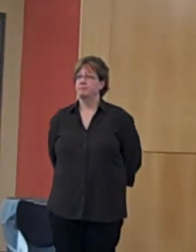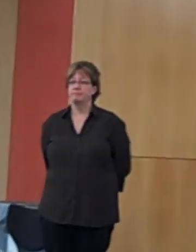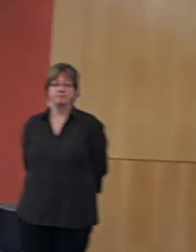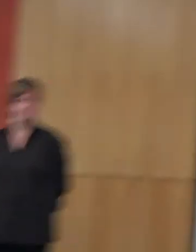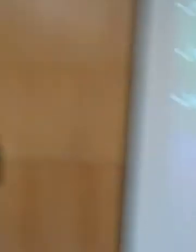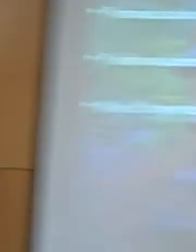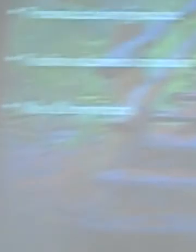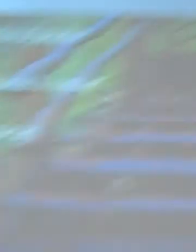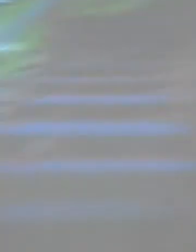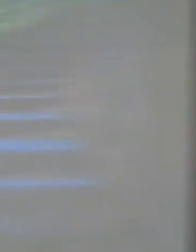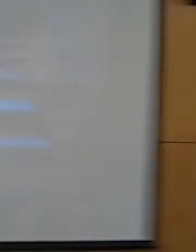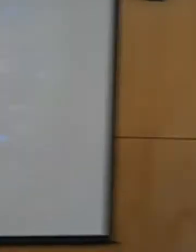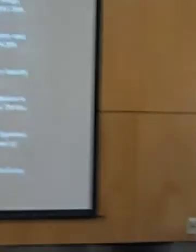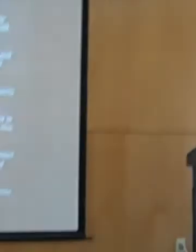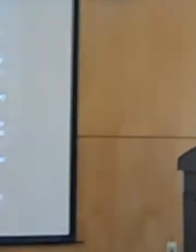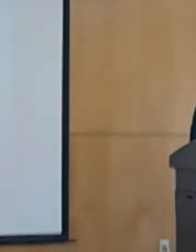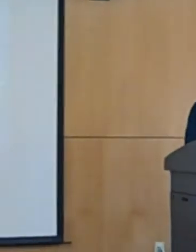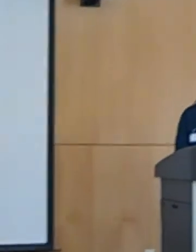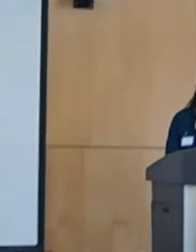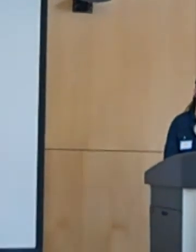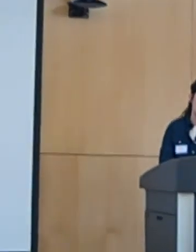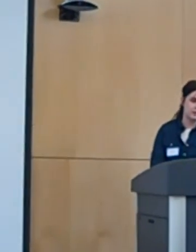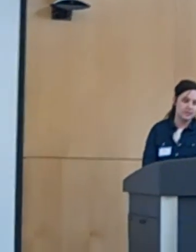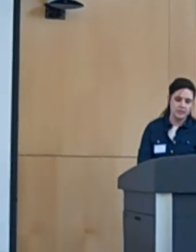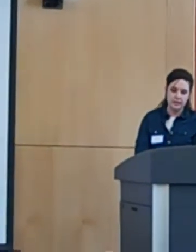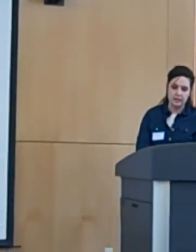To conclude, here is a list of my works cited.